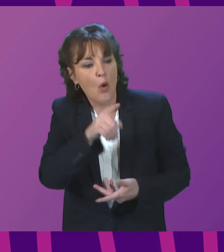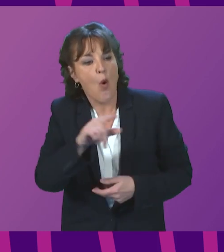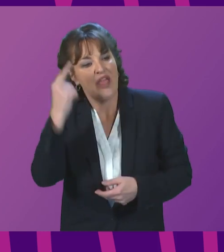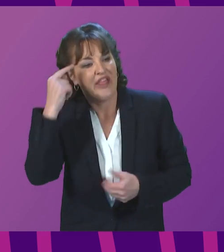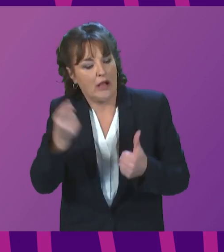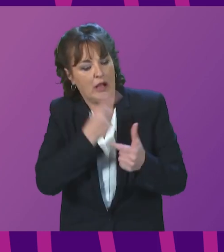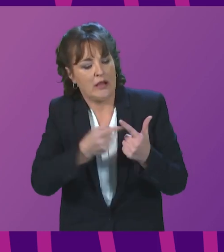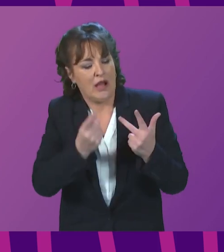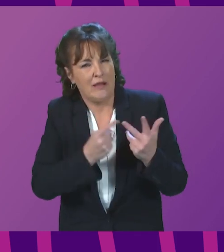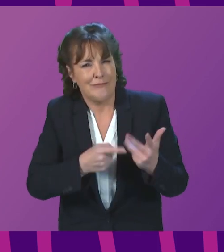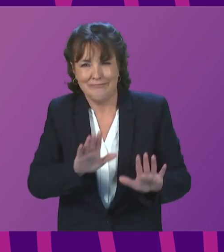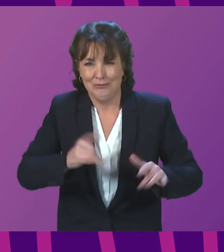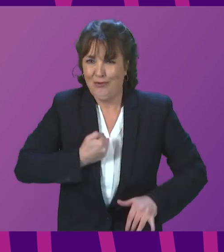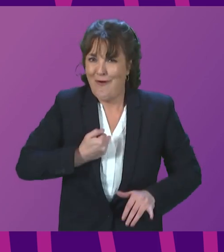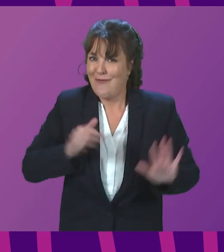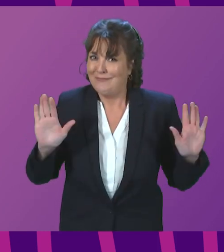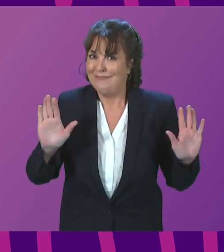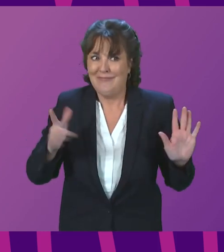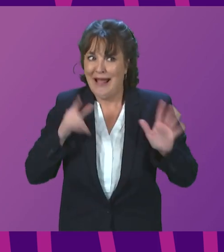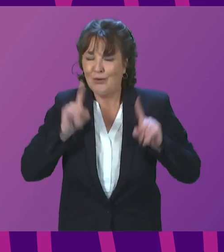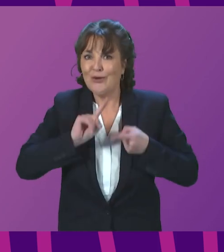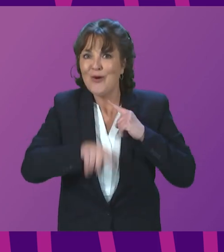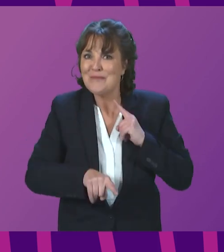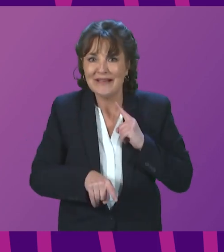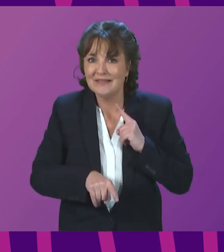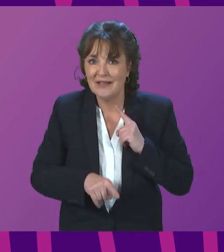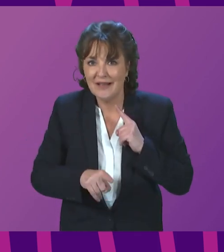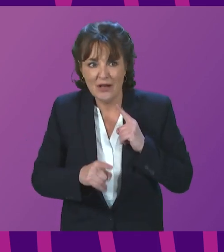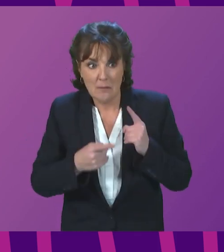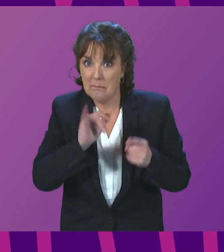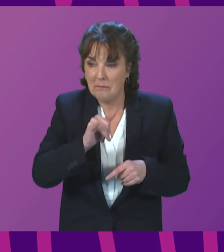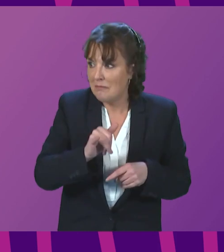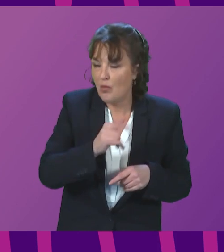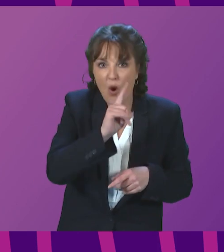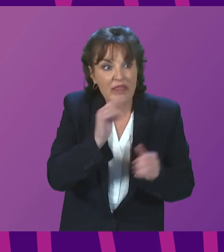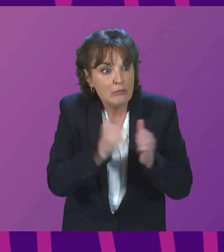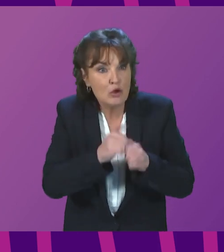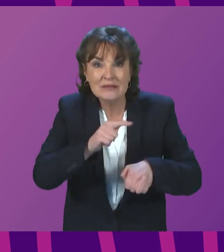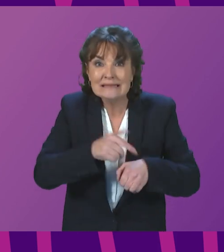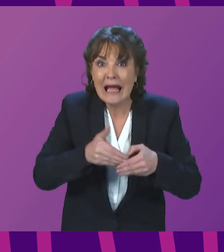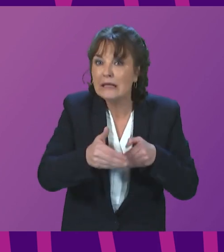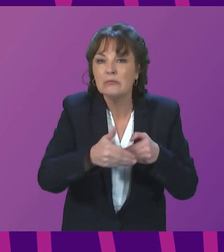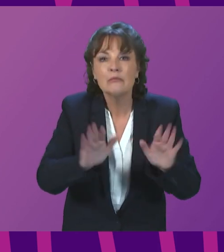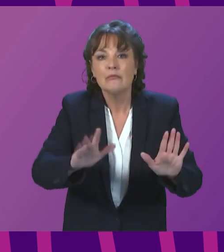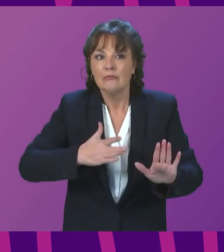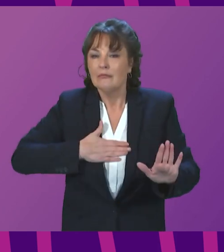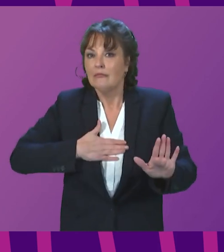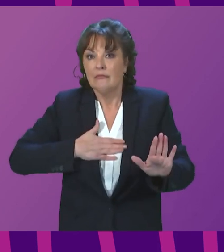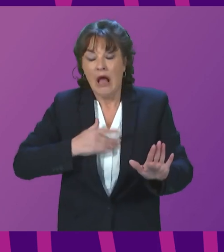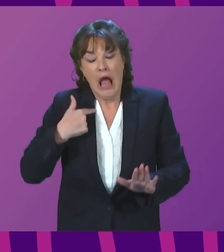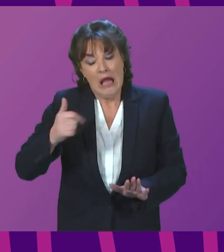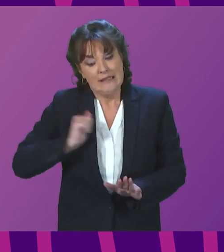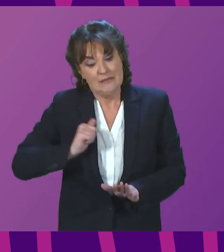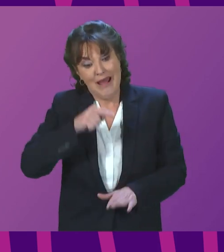those investigations in any way, in terms of commenting about the appropriate timescale for that. That latter investigation is due to